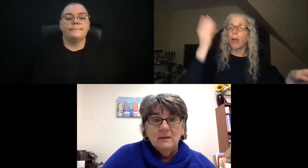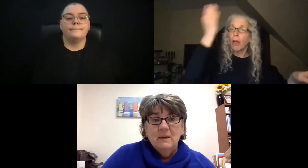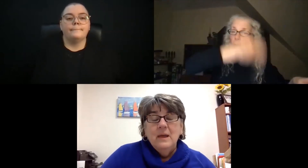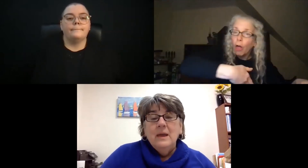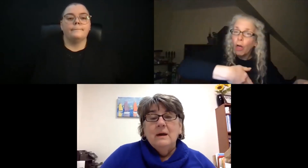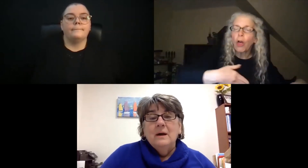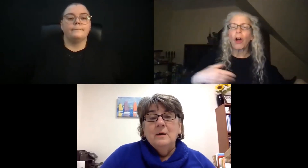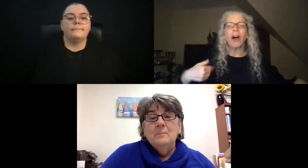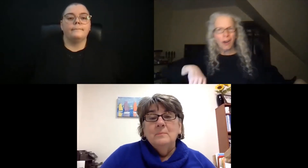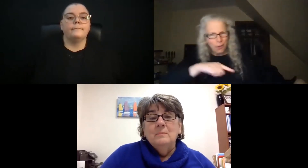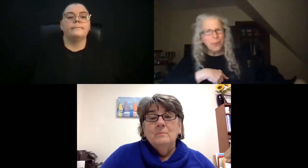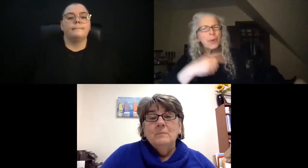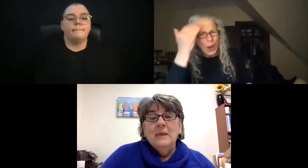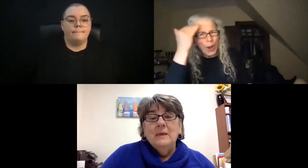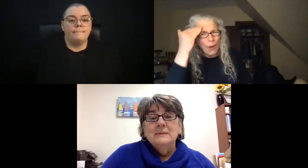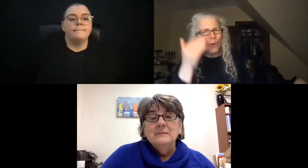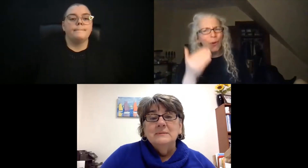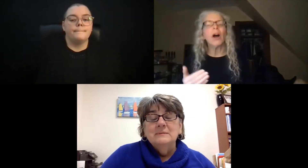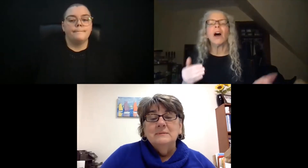seeing.